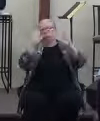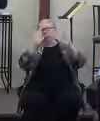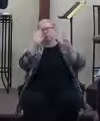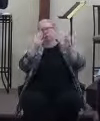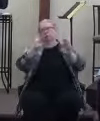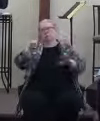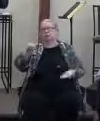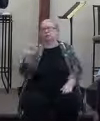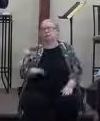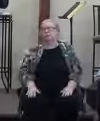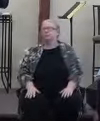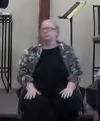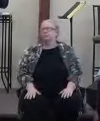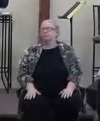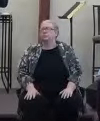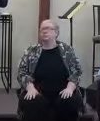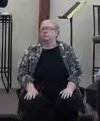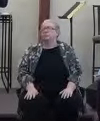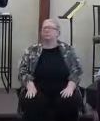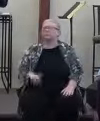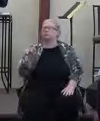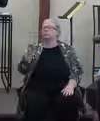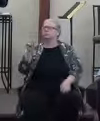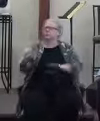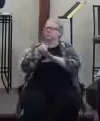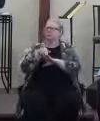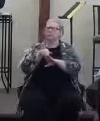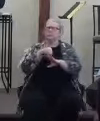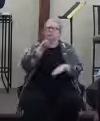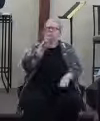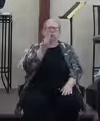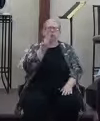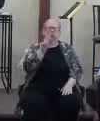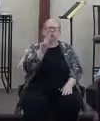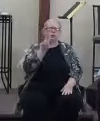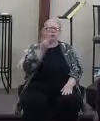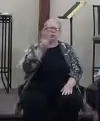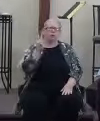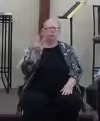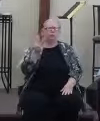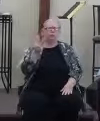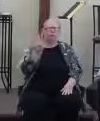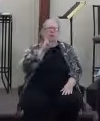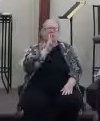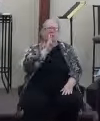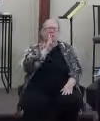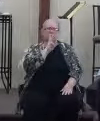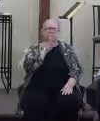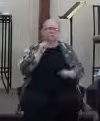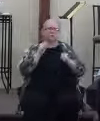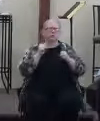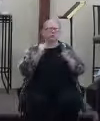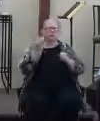What's location? Pardon? Location. It's 240 Waters Street, and for those of you that know where